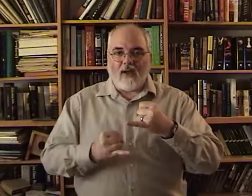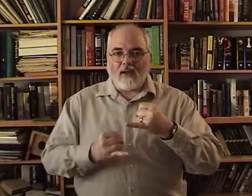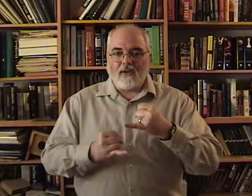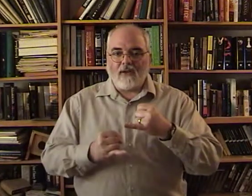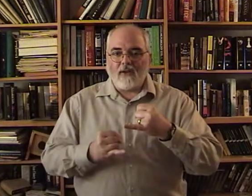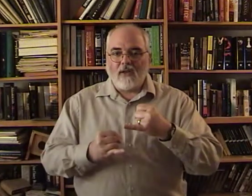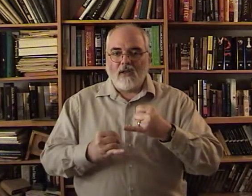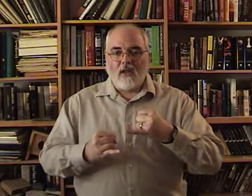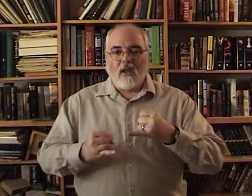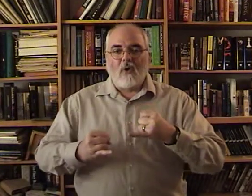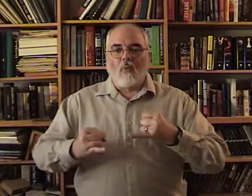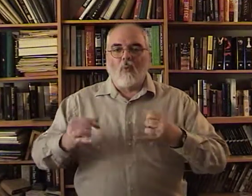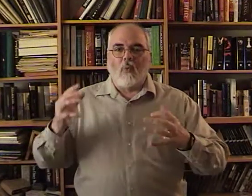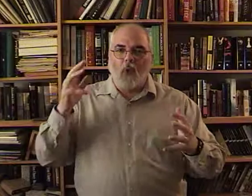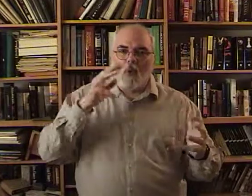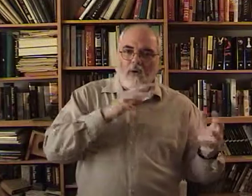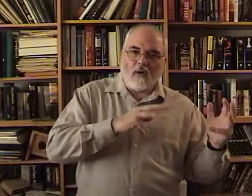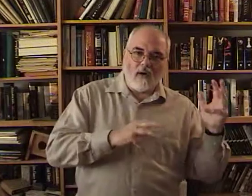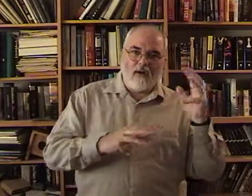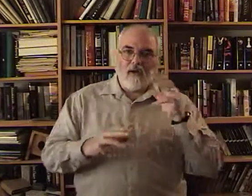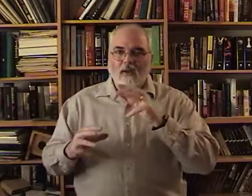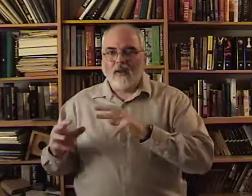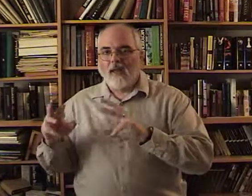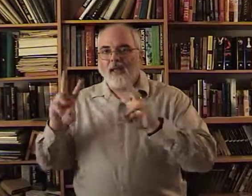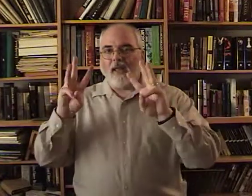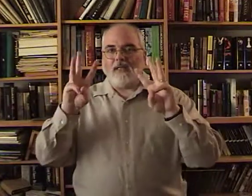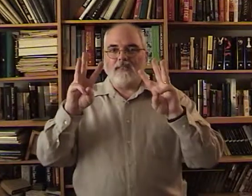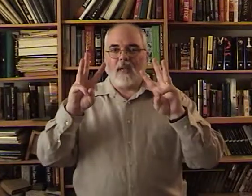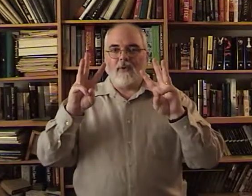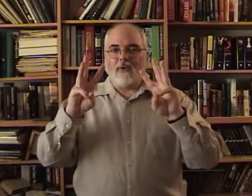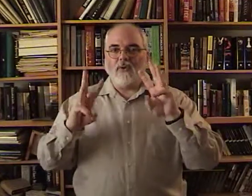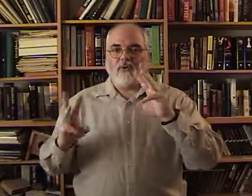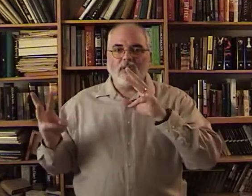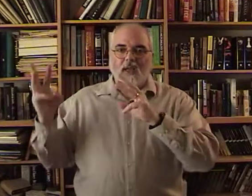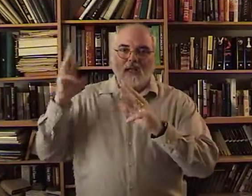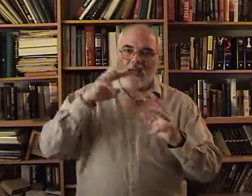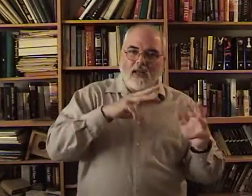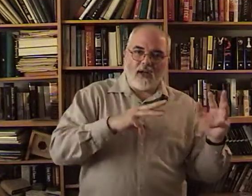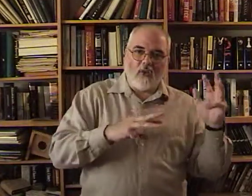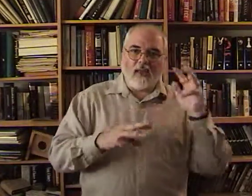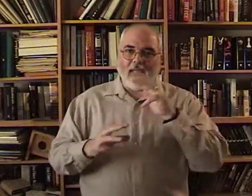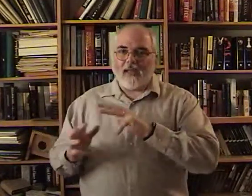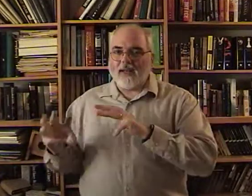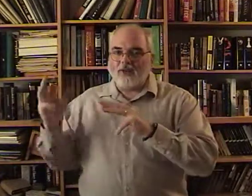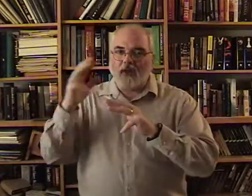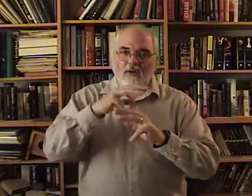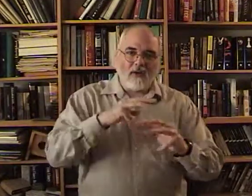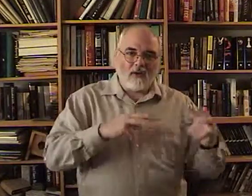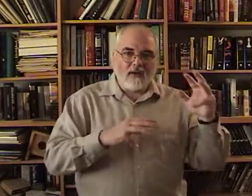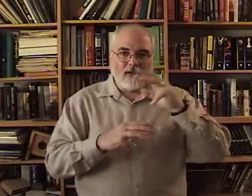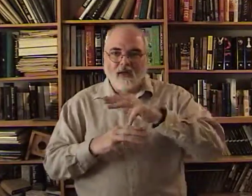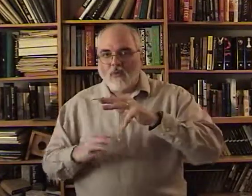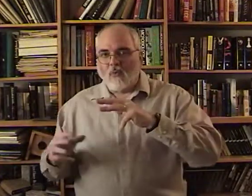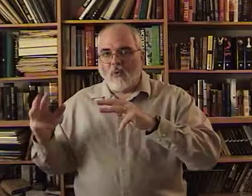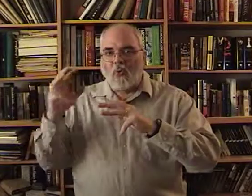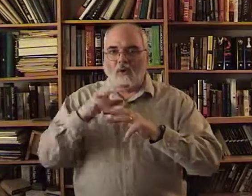Final. War. And it's W's. Kind of going at each other. War.